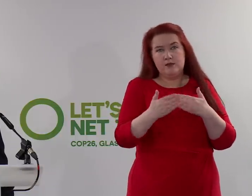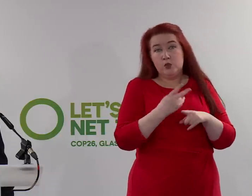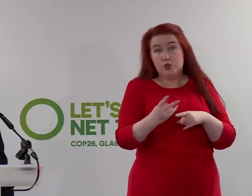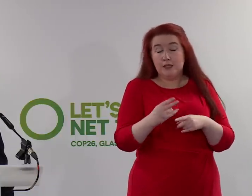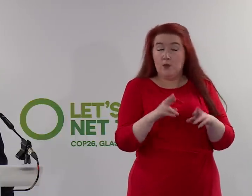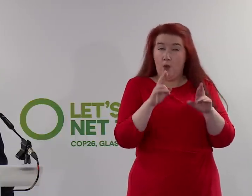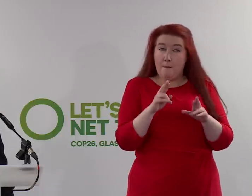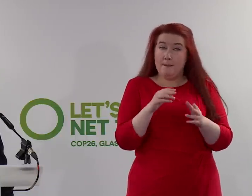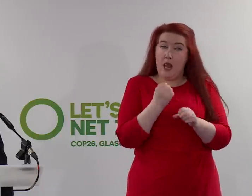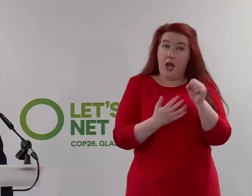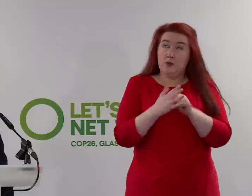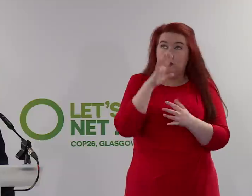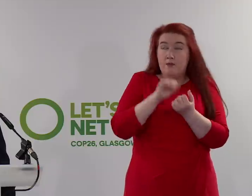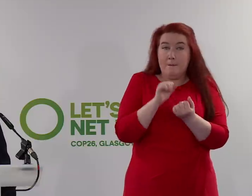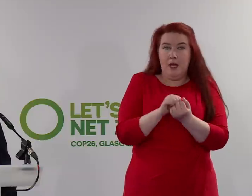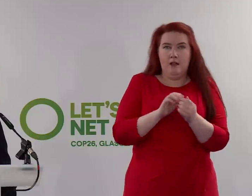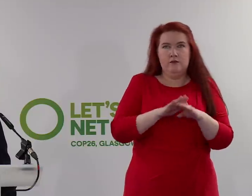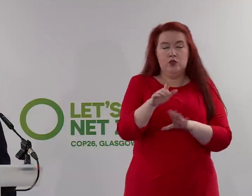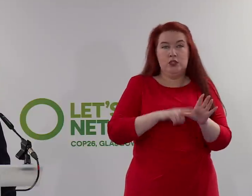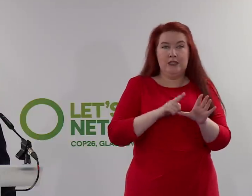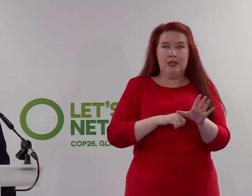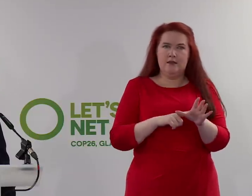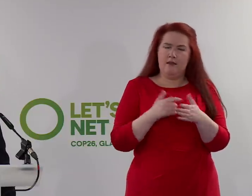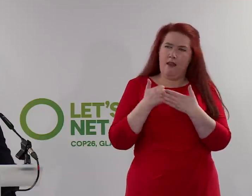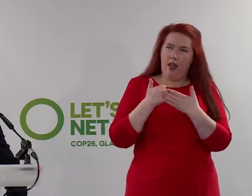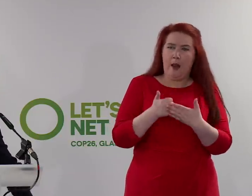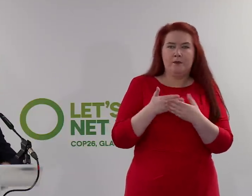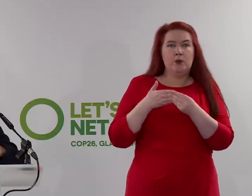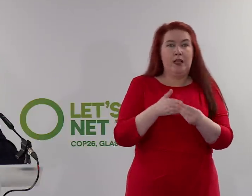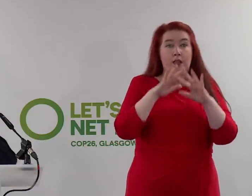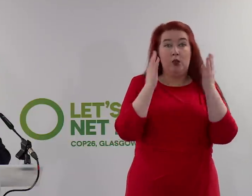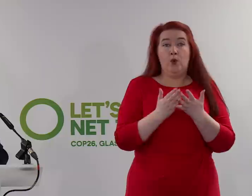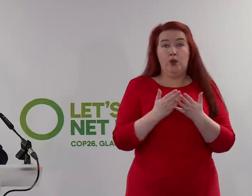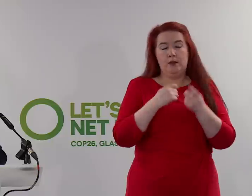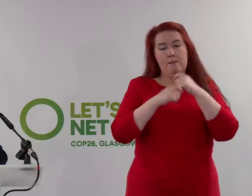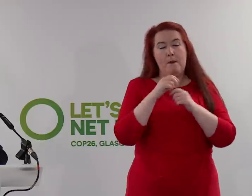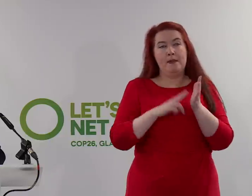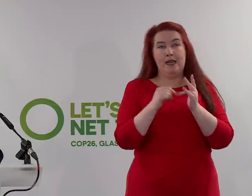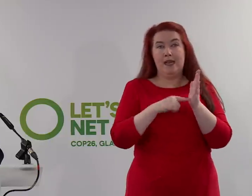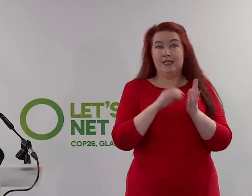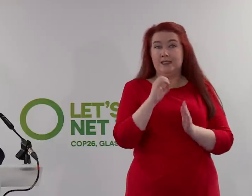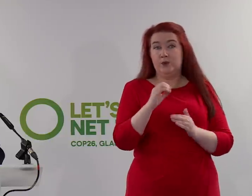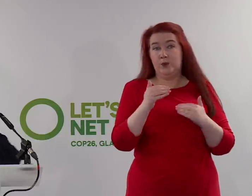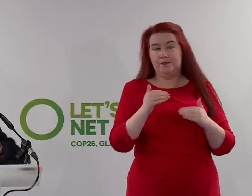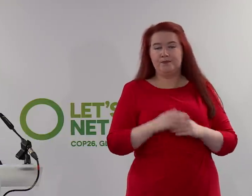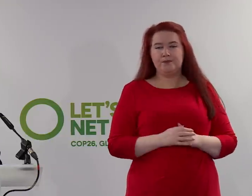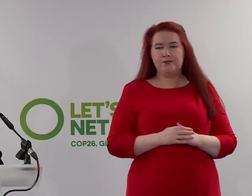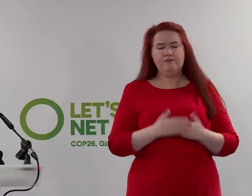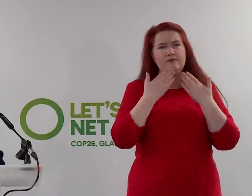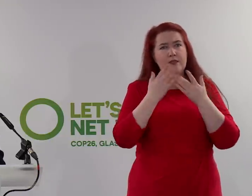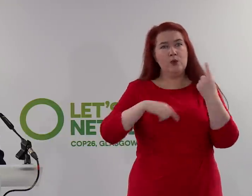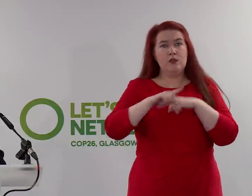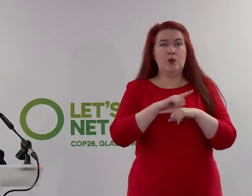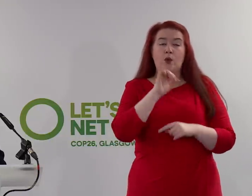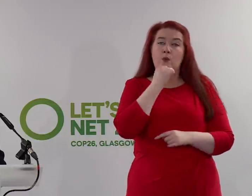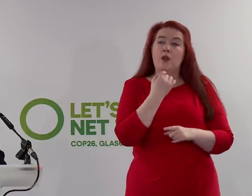this city is remembered in years to come as the city that helped lead the world into the net zero age. Thanks to all of you, and no doubt we'll